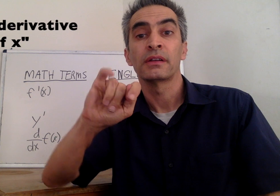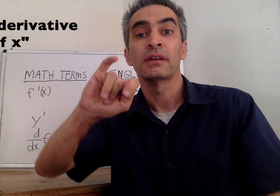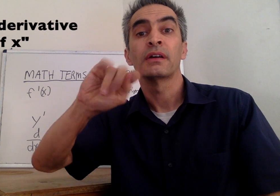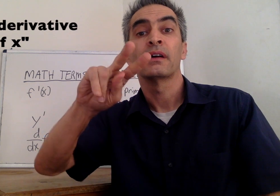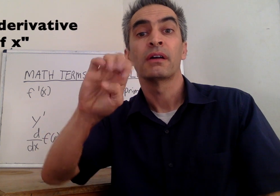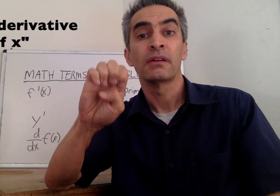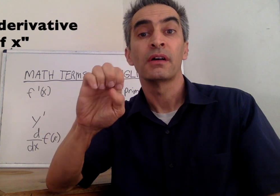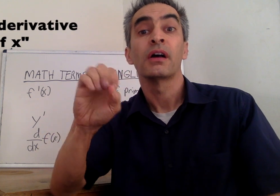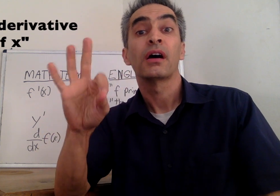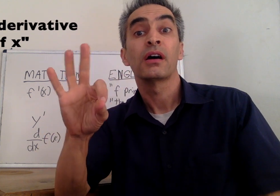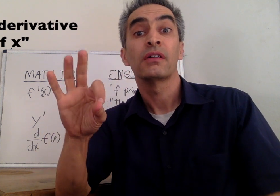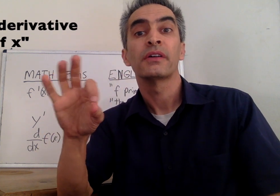f of x.